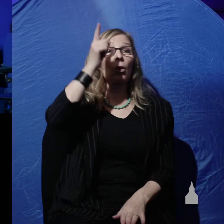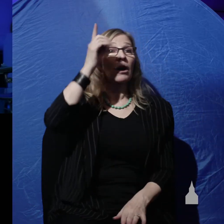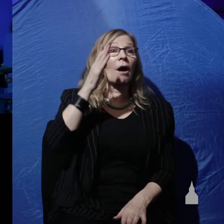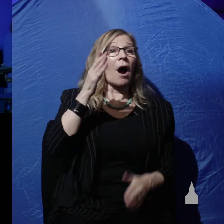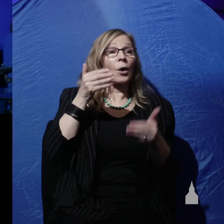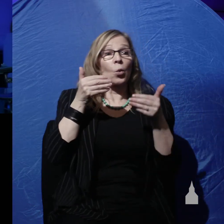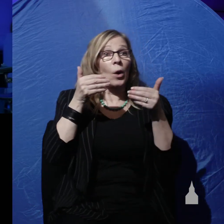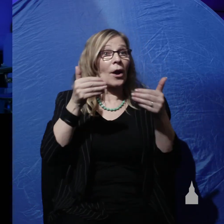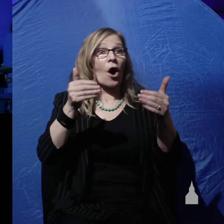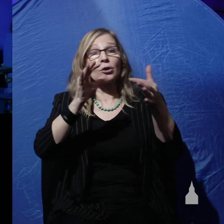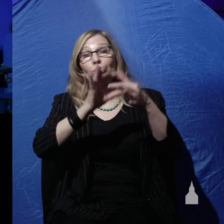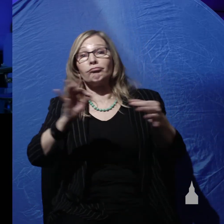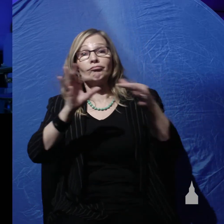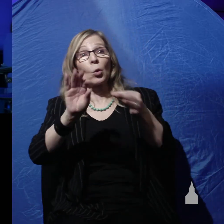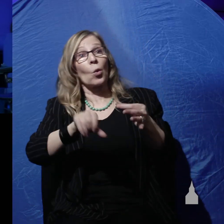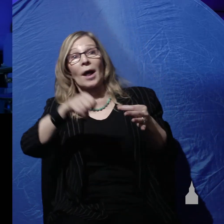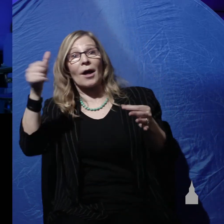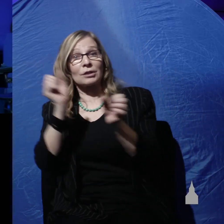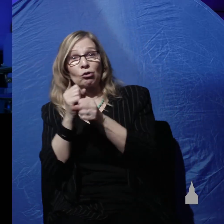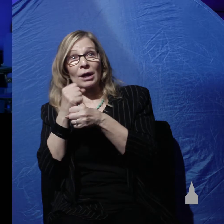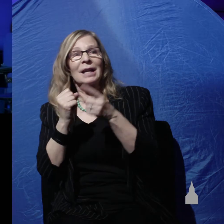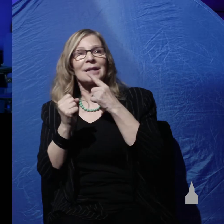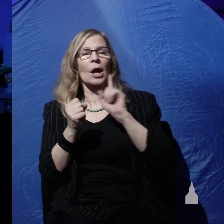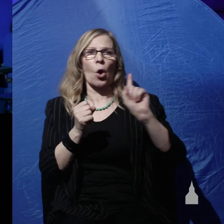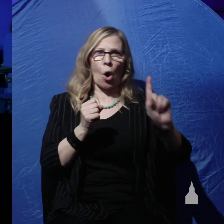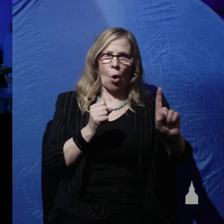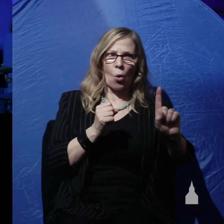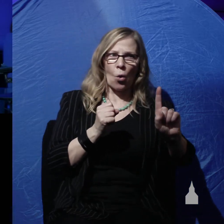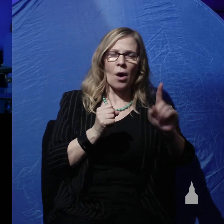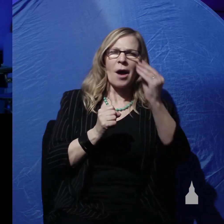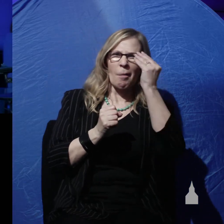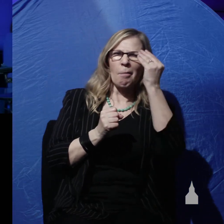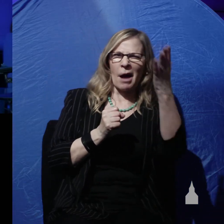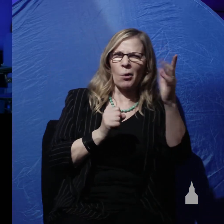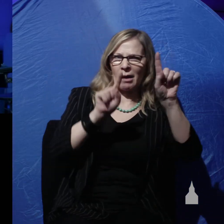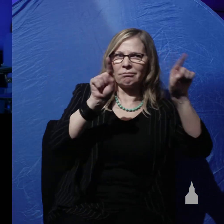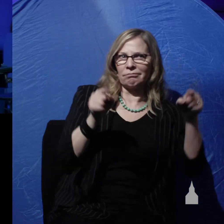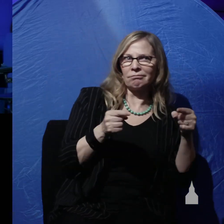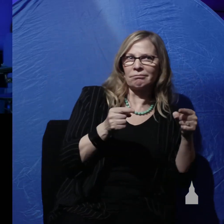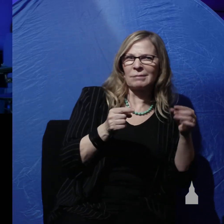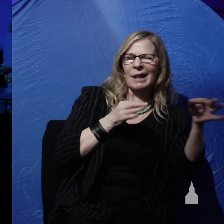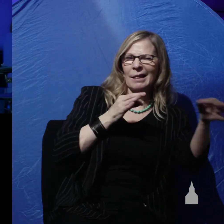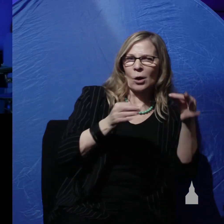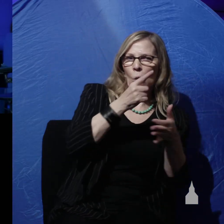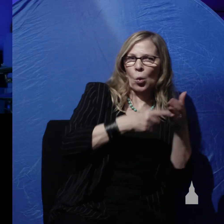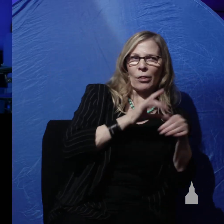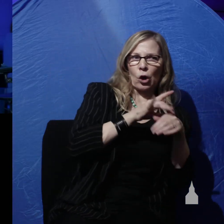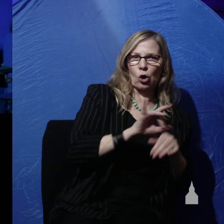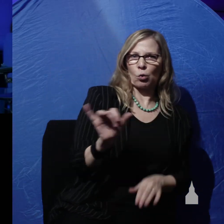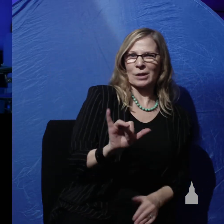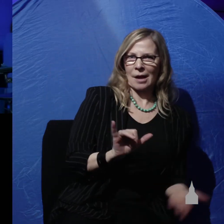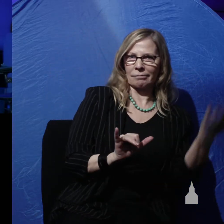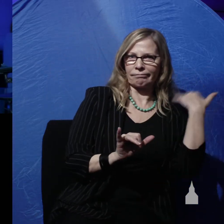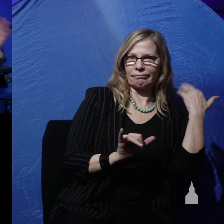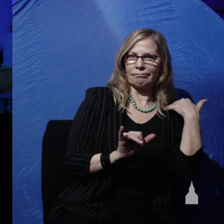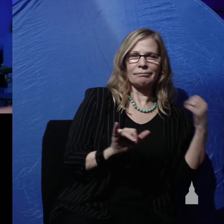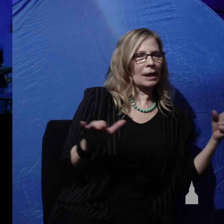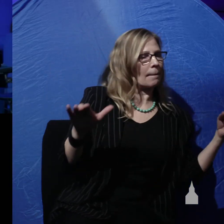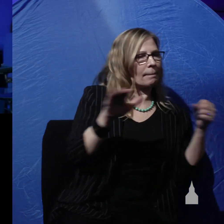anything about what else he created he said oh by the way let me just tell you what the earth was like at the beginning. It was completely covered with